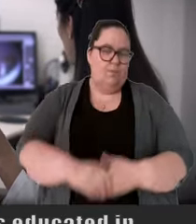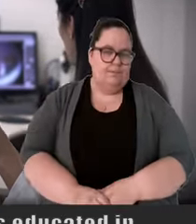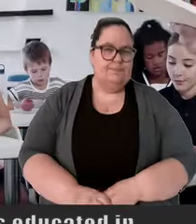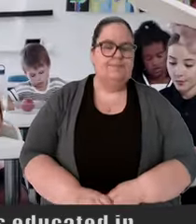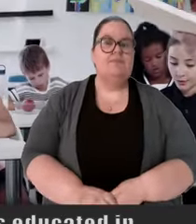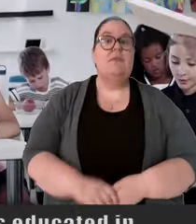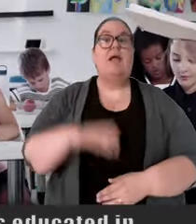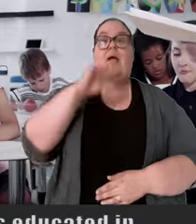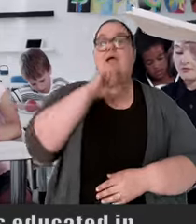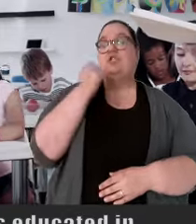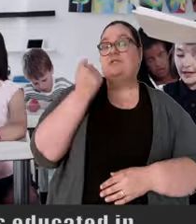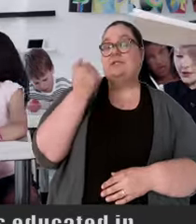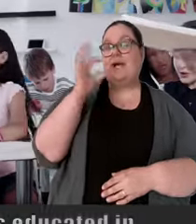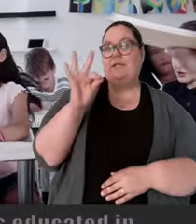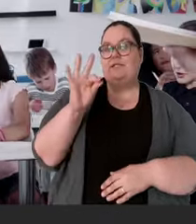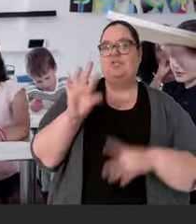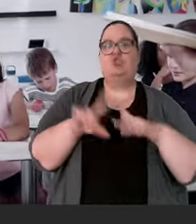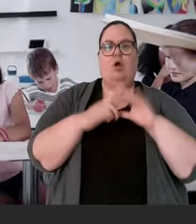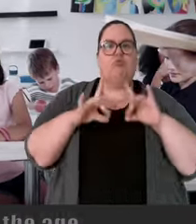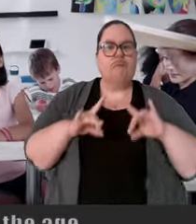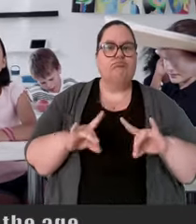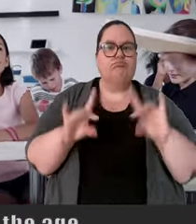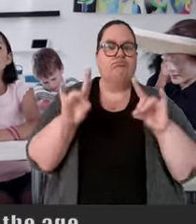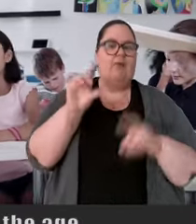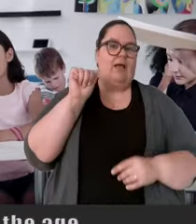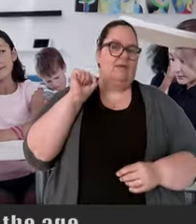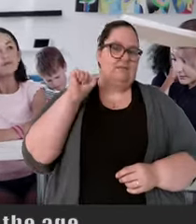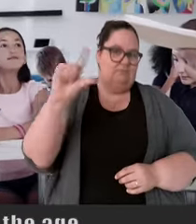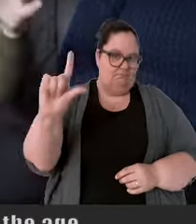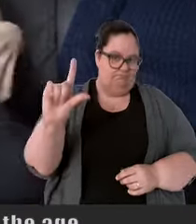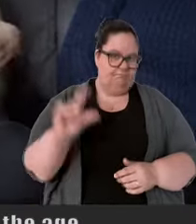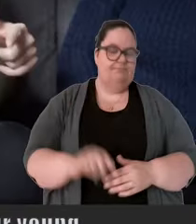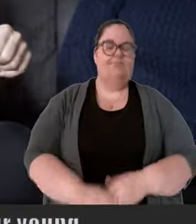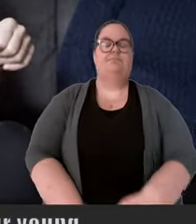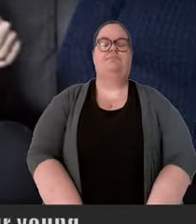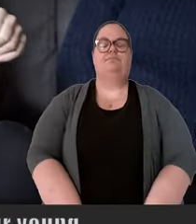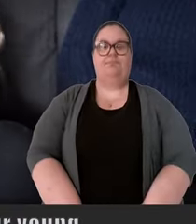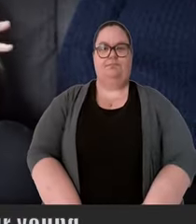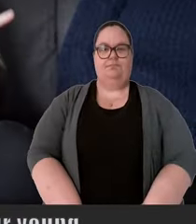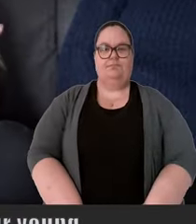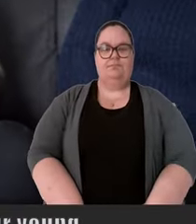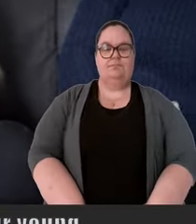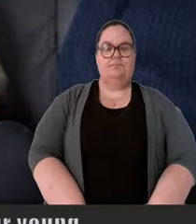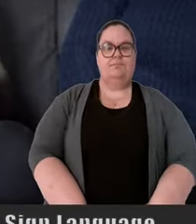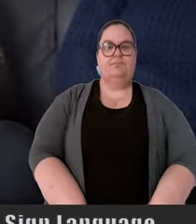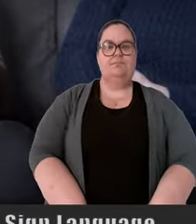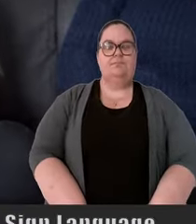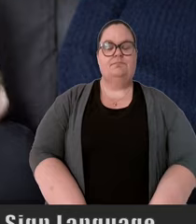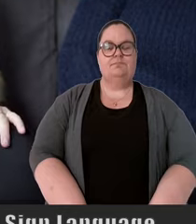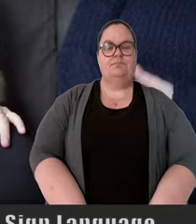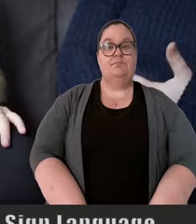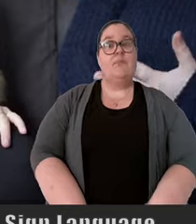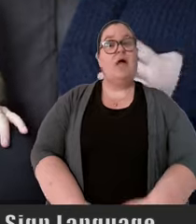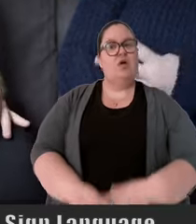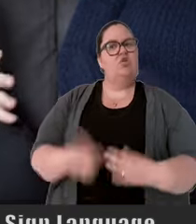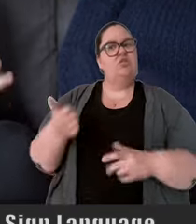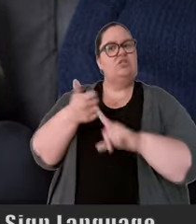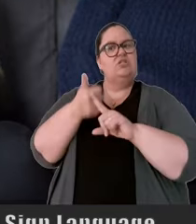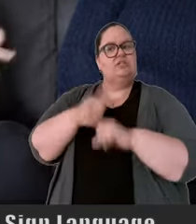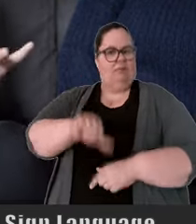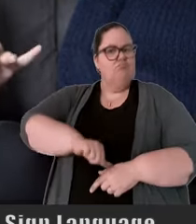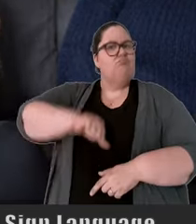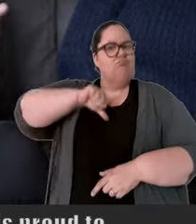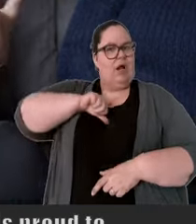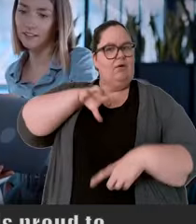educated in a normal school setting. At the age of 19, our young entrepreneur learned American Sign Language